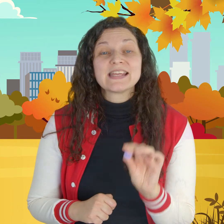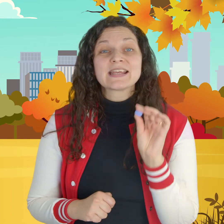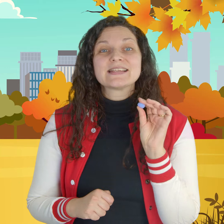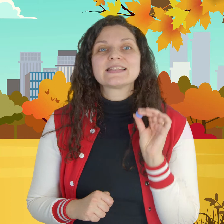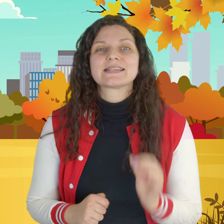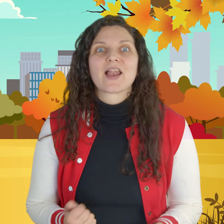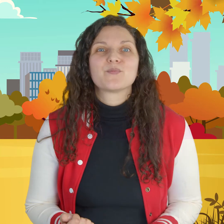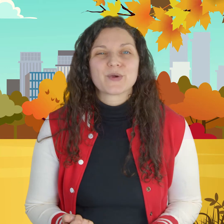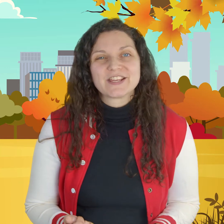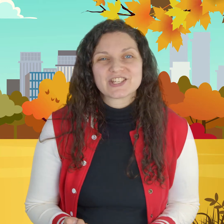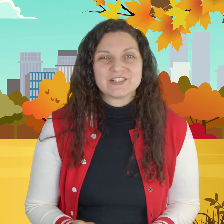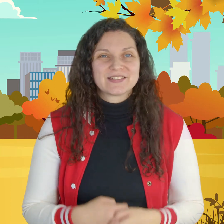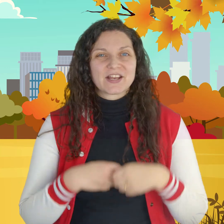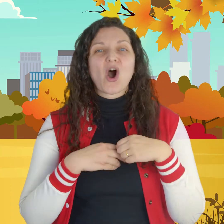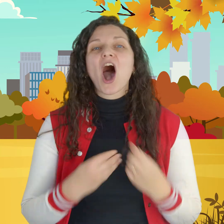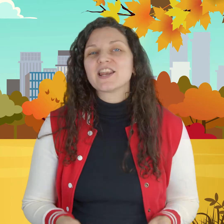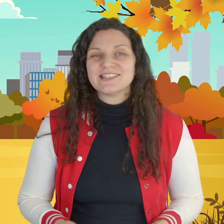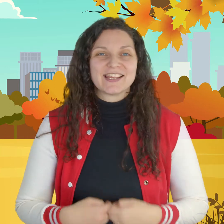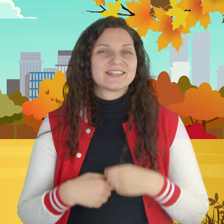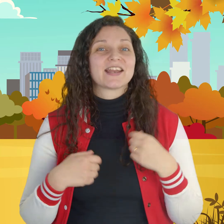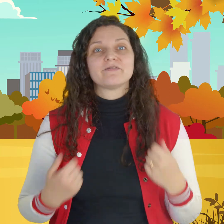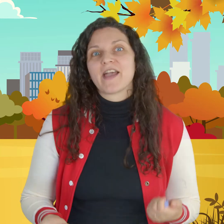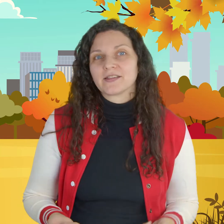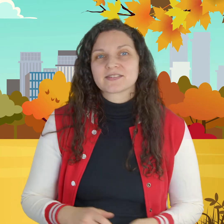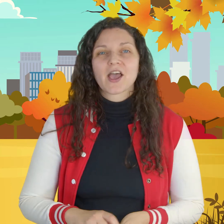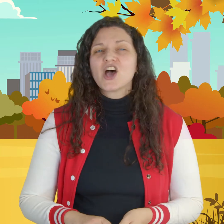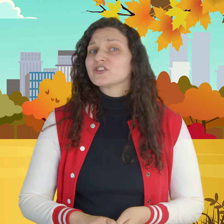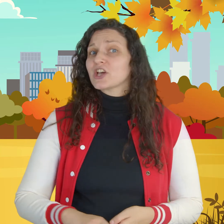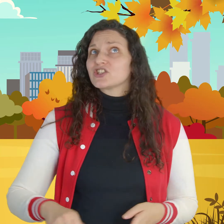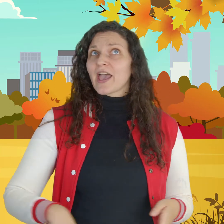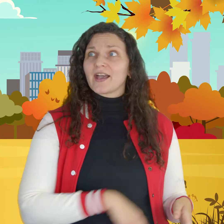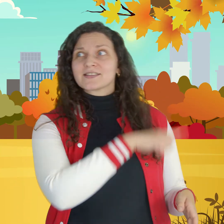celebrations and holidays and events such as